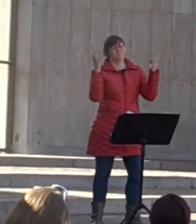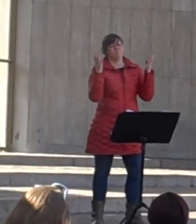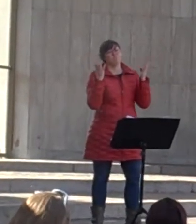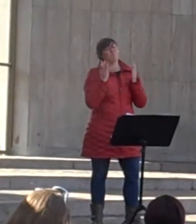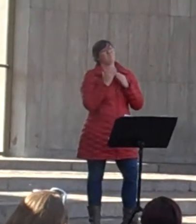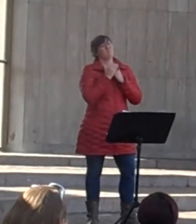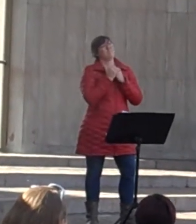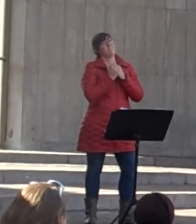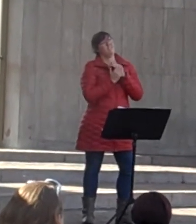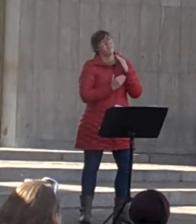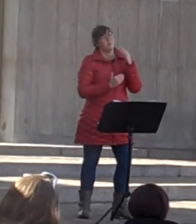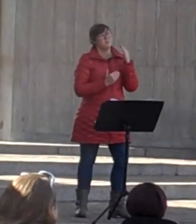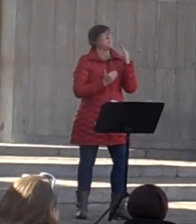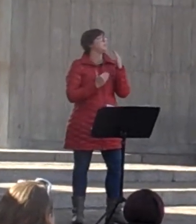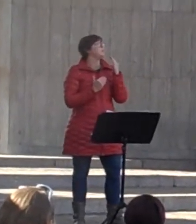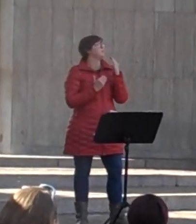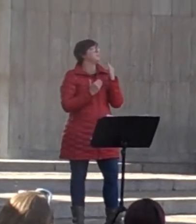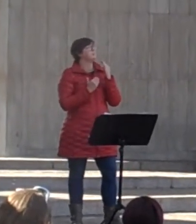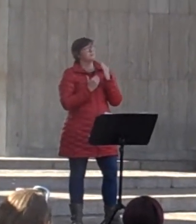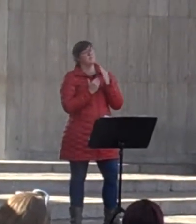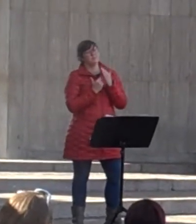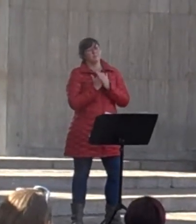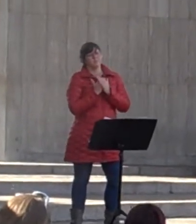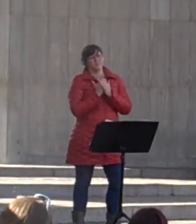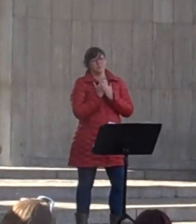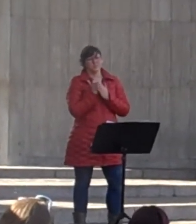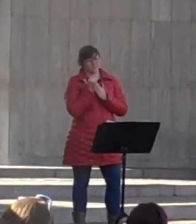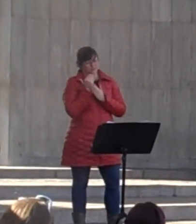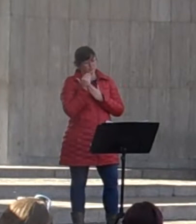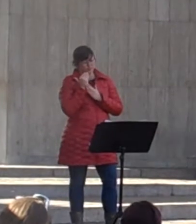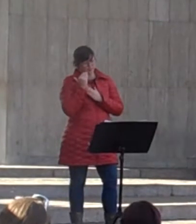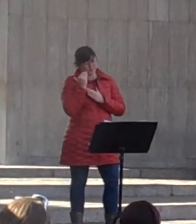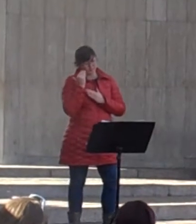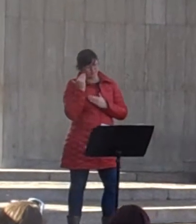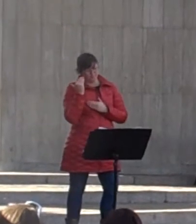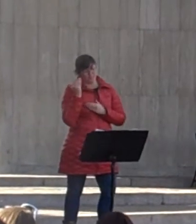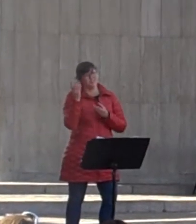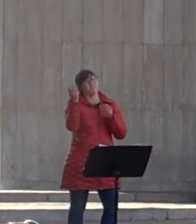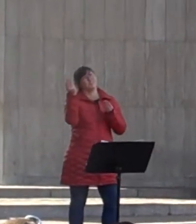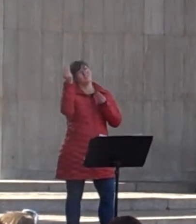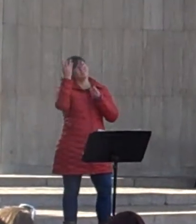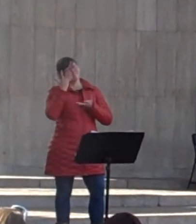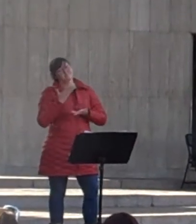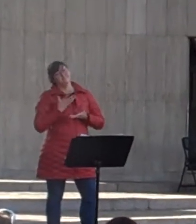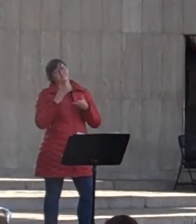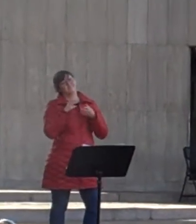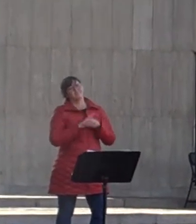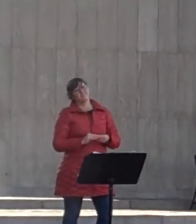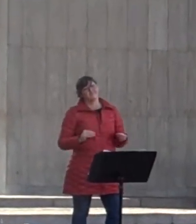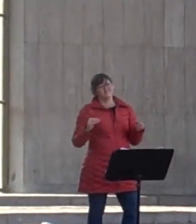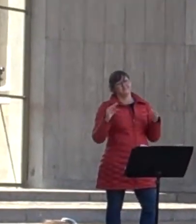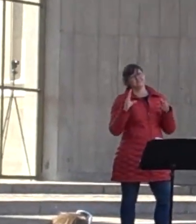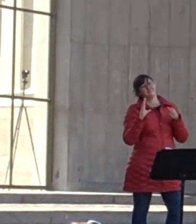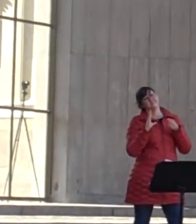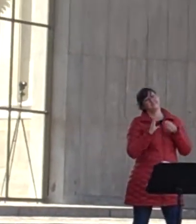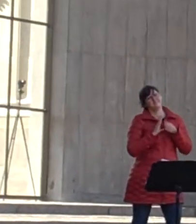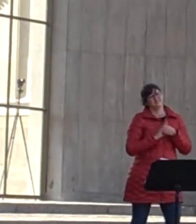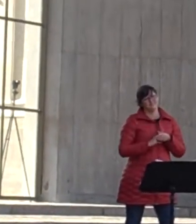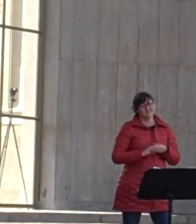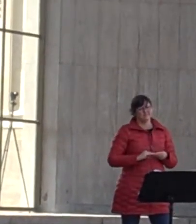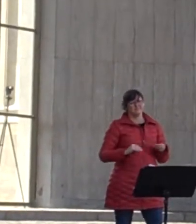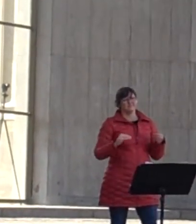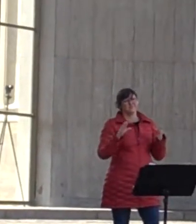And later they brought me their song. Oh, I hope you